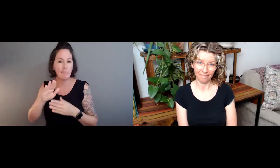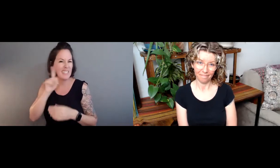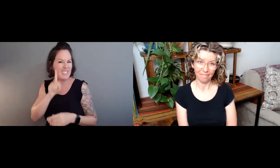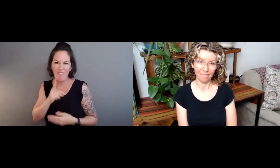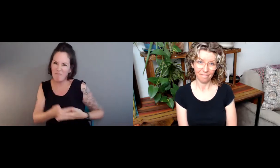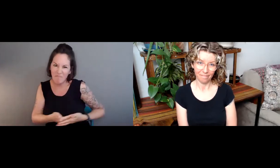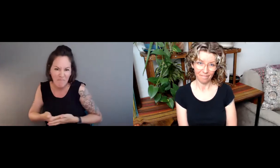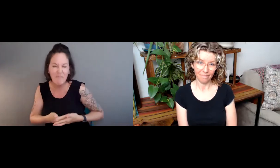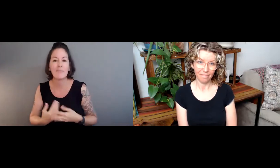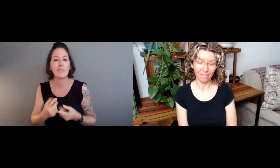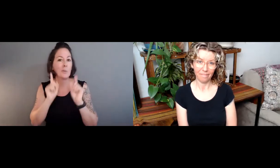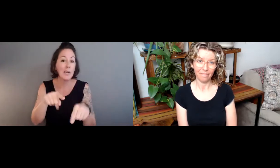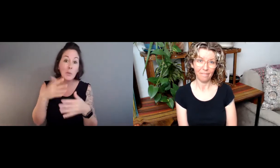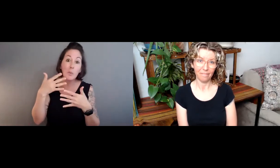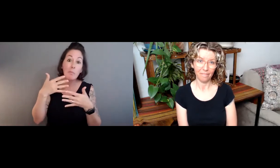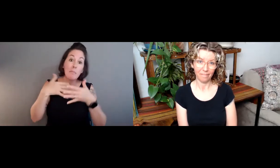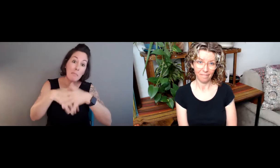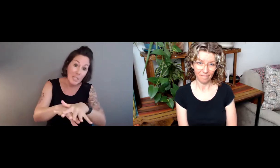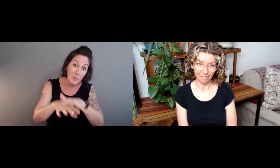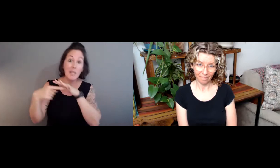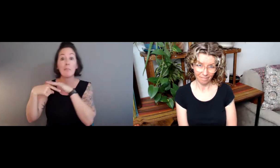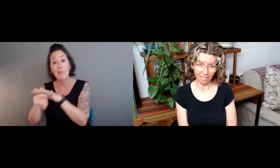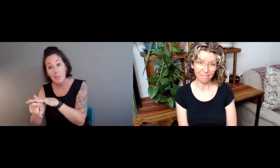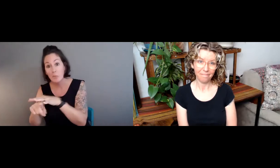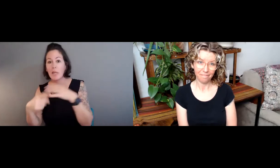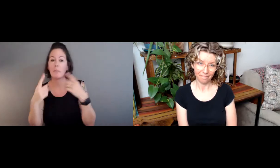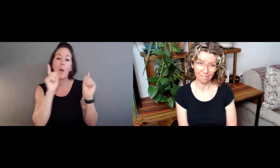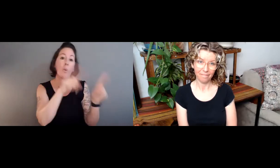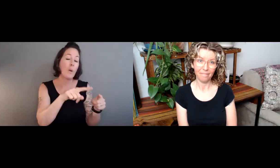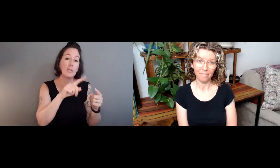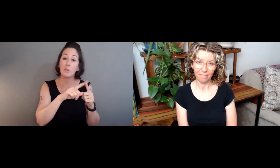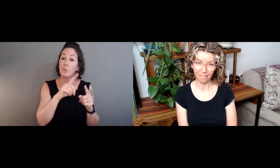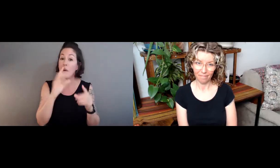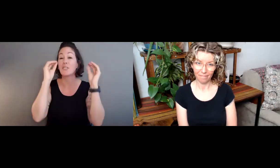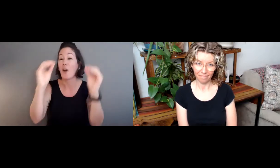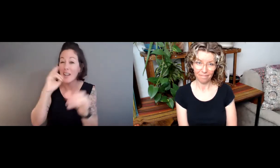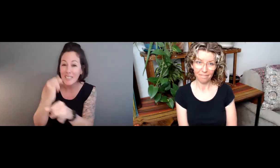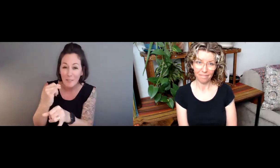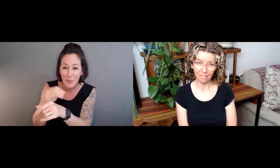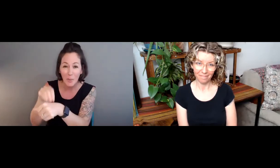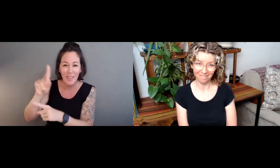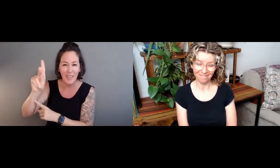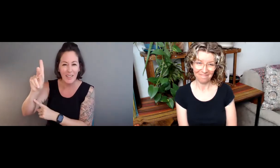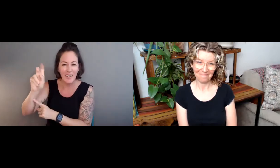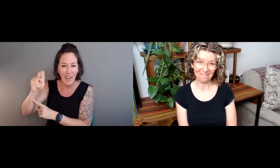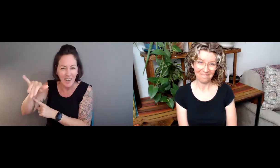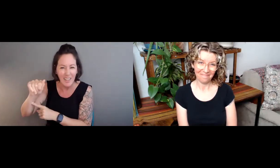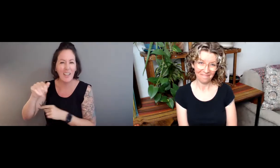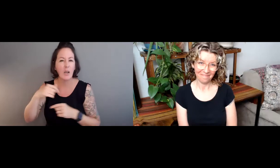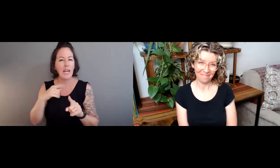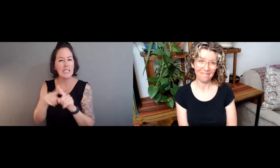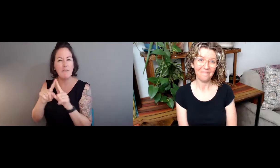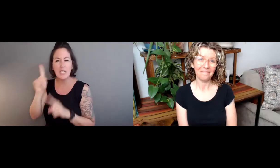I'm from a hearing family. I was born deaf. And I went to a public school,